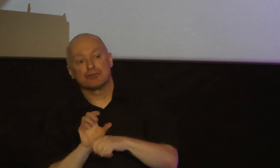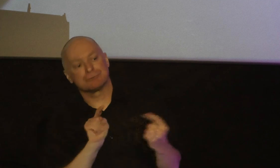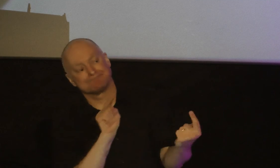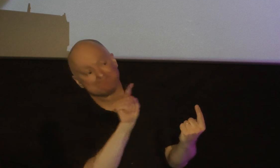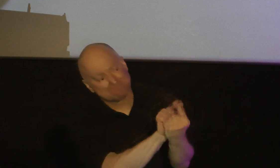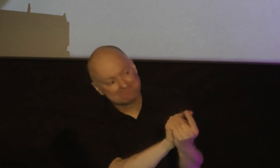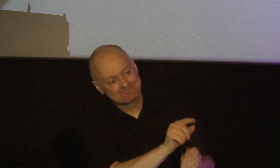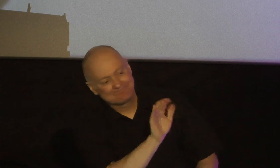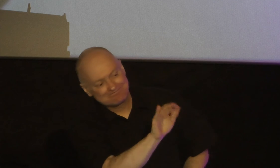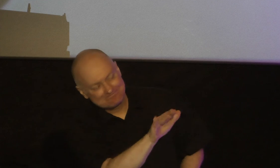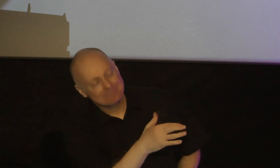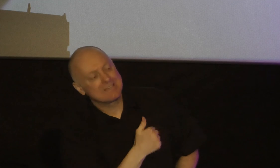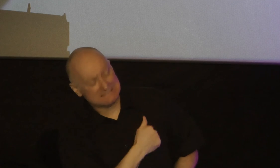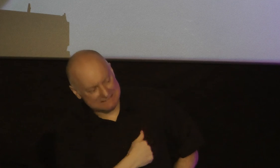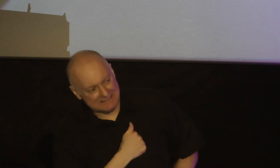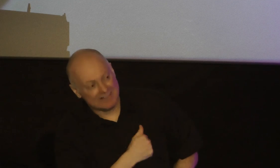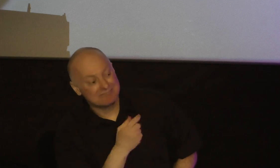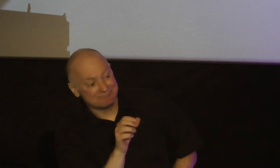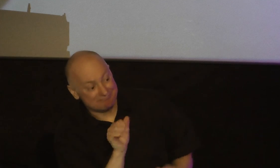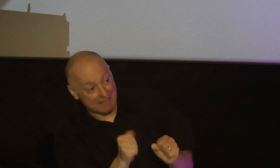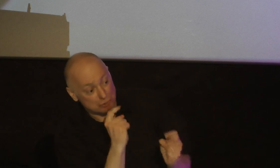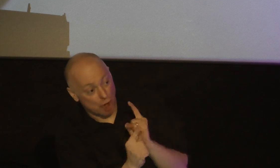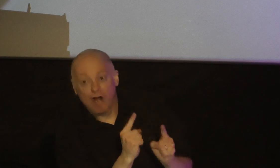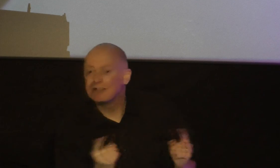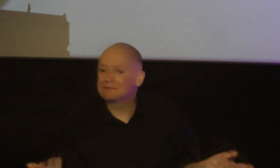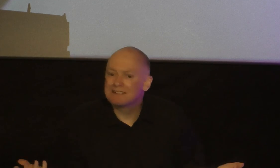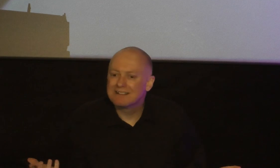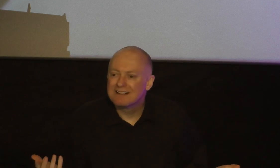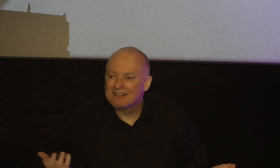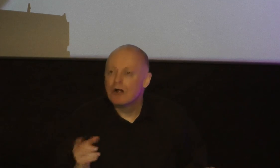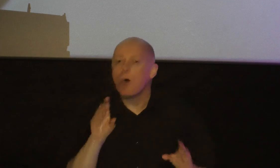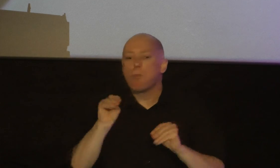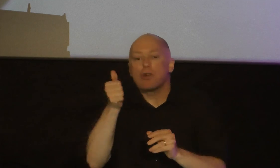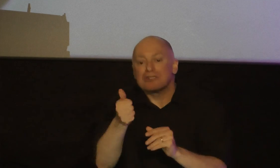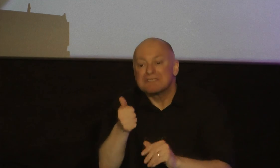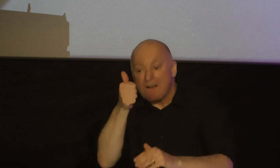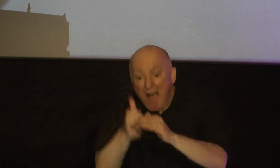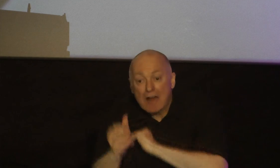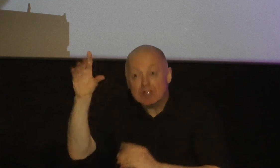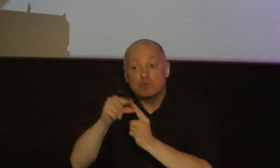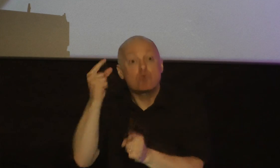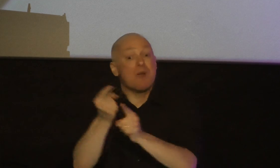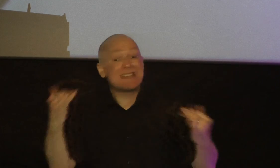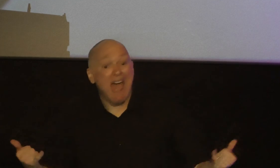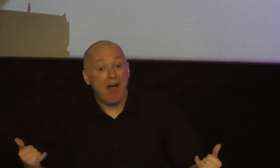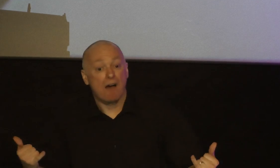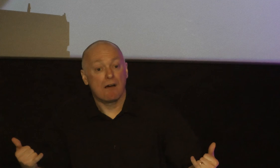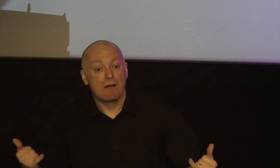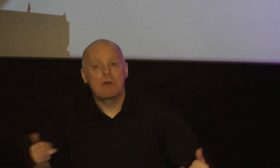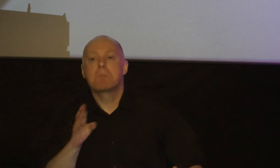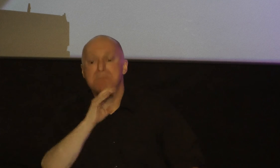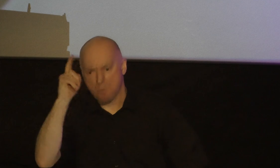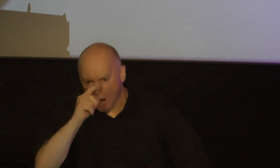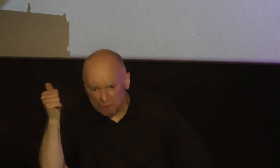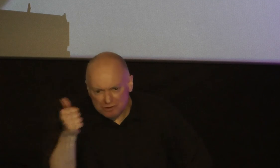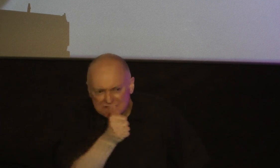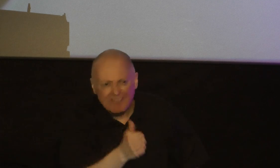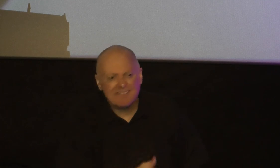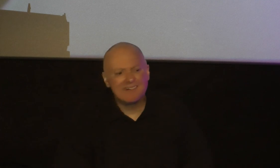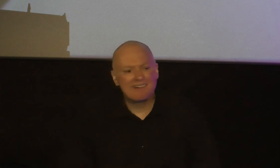with God you're gonna repent you're gonna confess you're gonna put yourself under God's Word right now and you're gonna be wise and